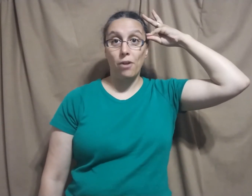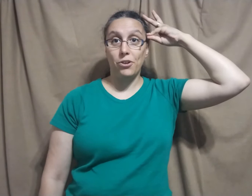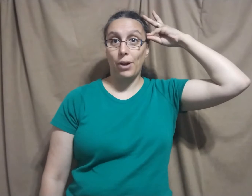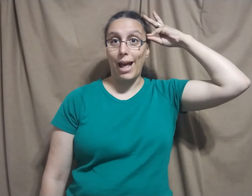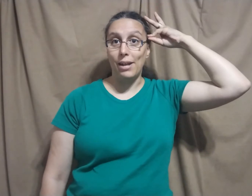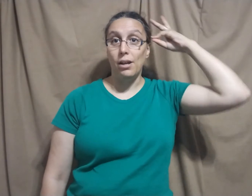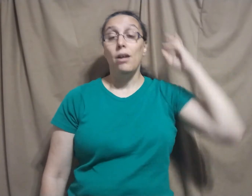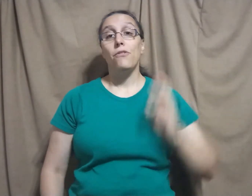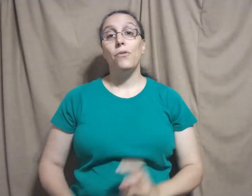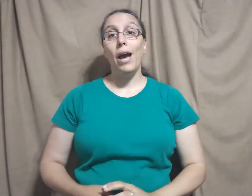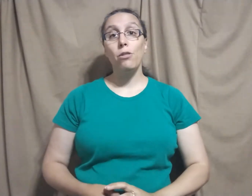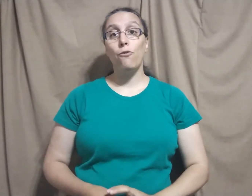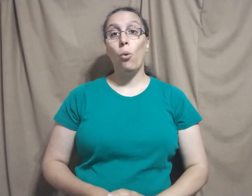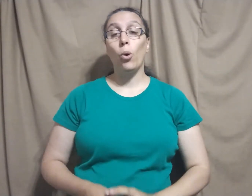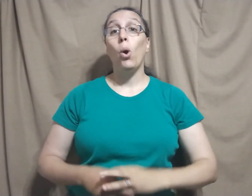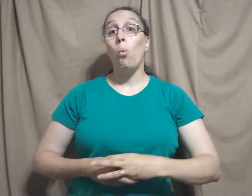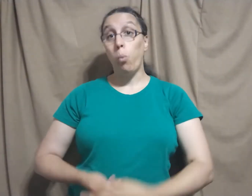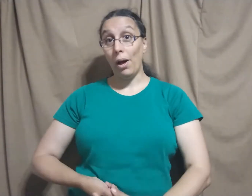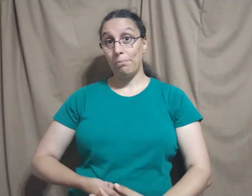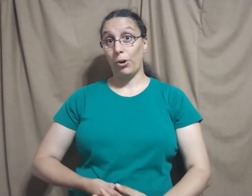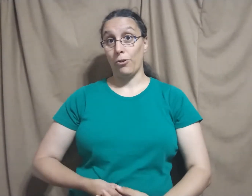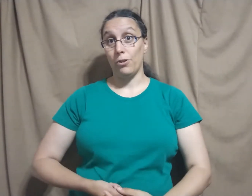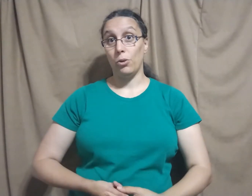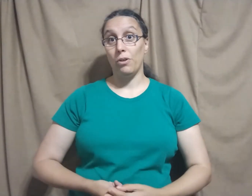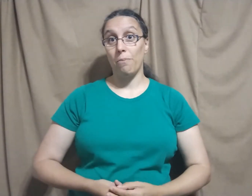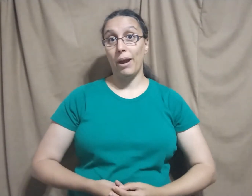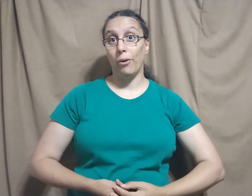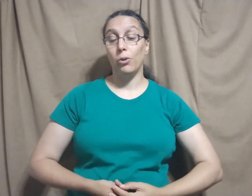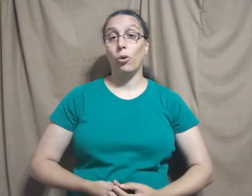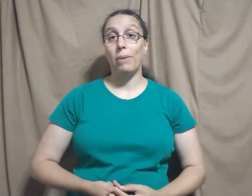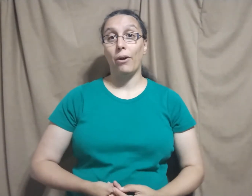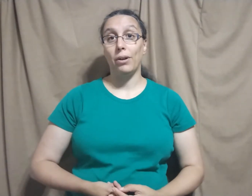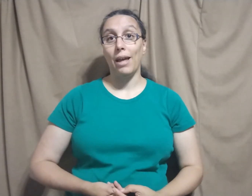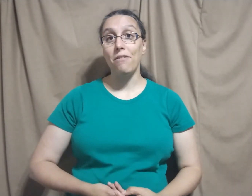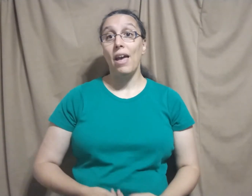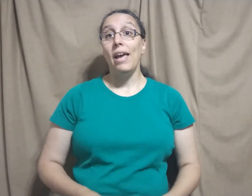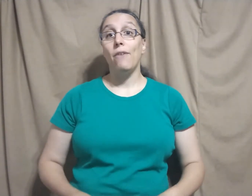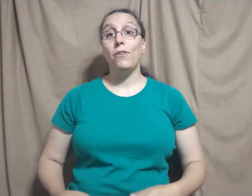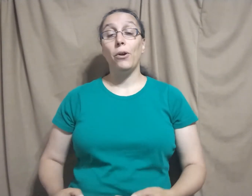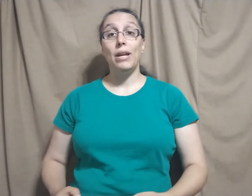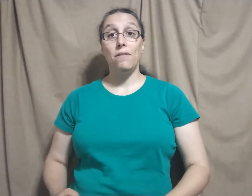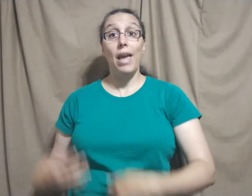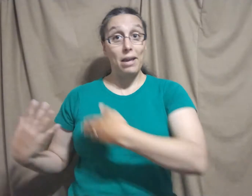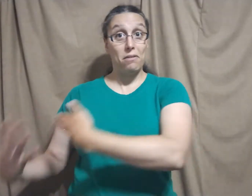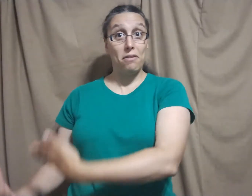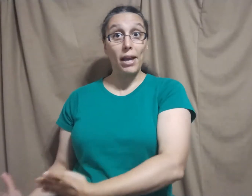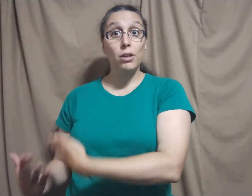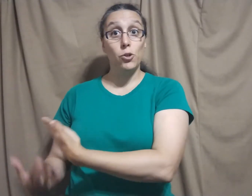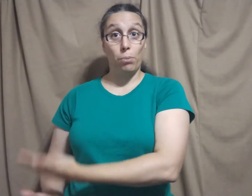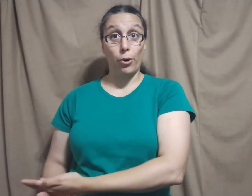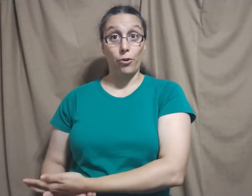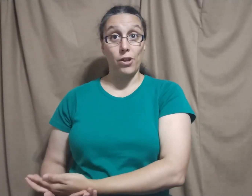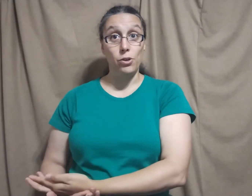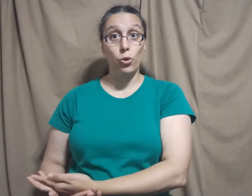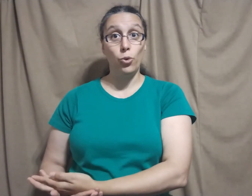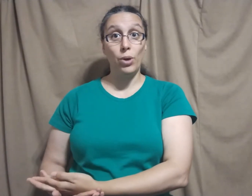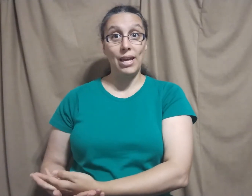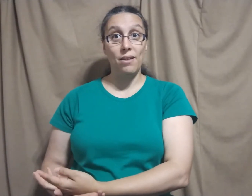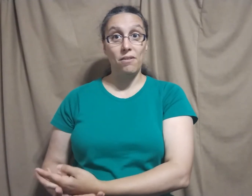your head. So that's for one person who is a baron or baroness. If there is a second person who is